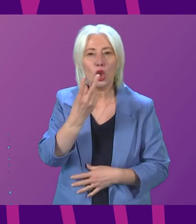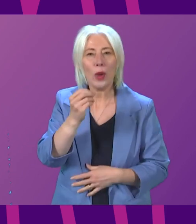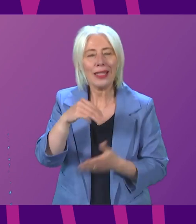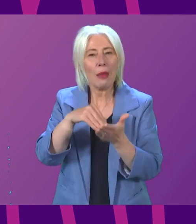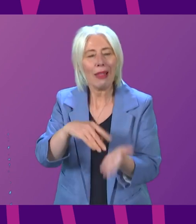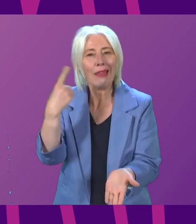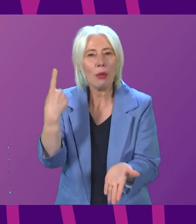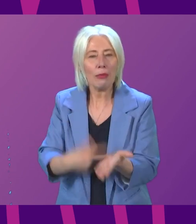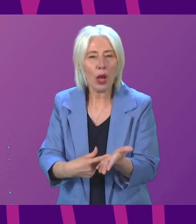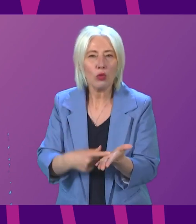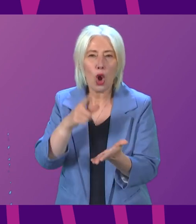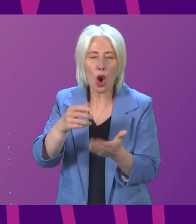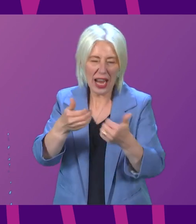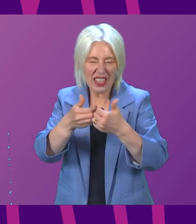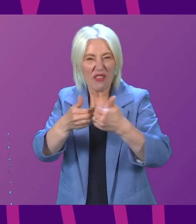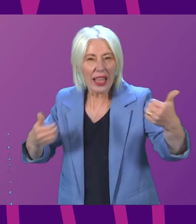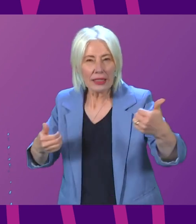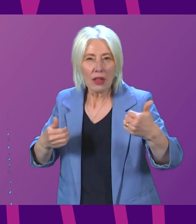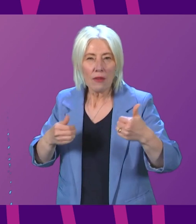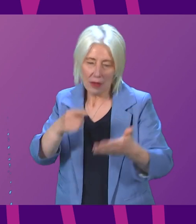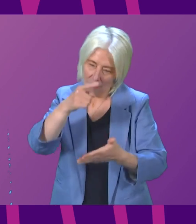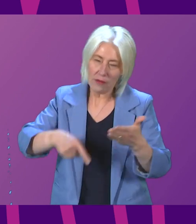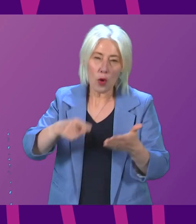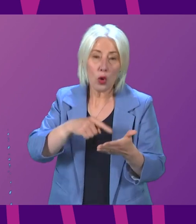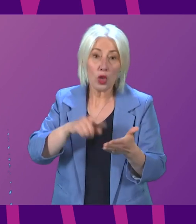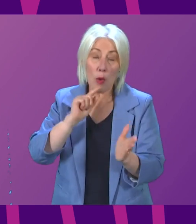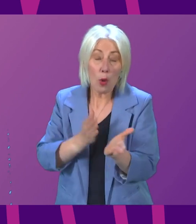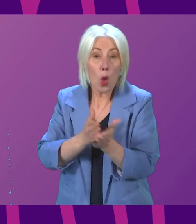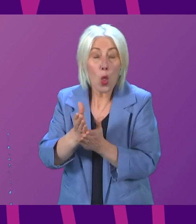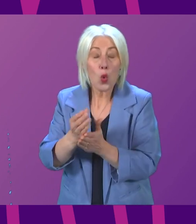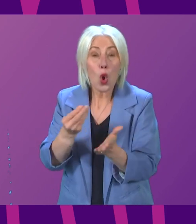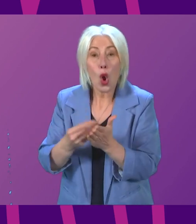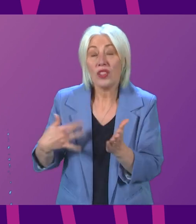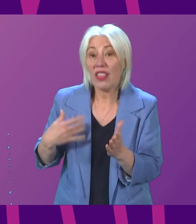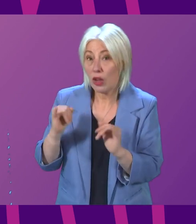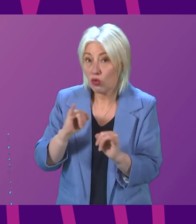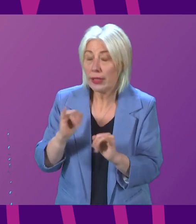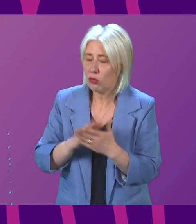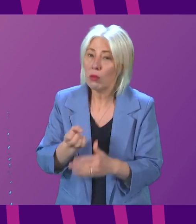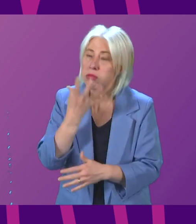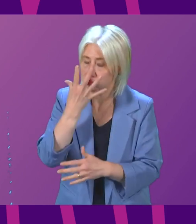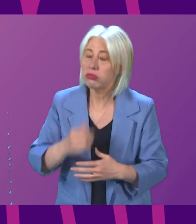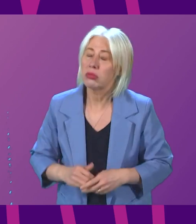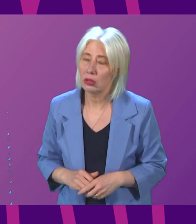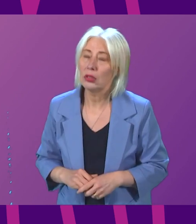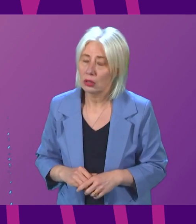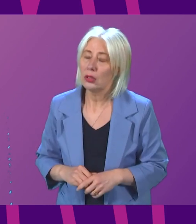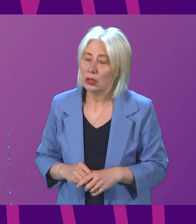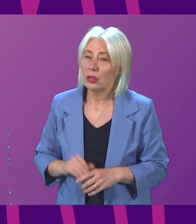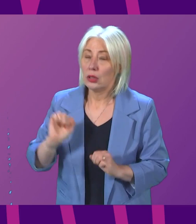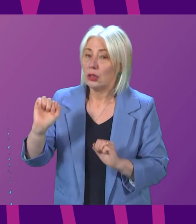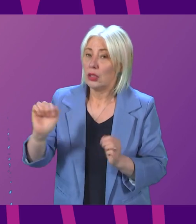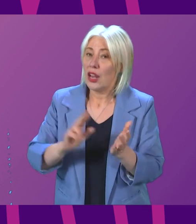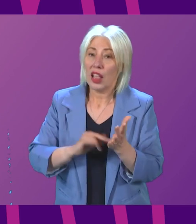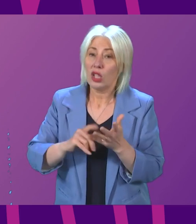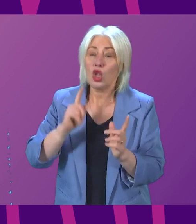on a divisive referendum in the middle of a cost of living crisis is shameful. Nicola Sturgeon's eye